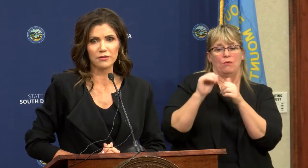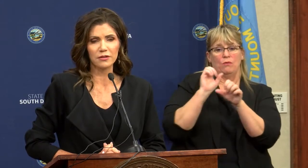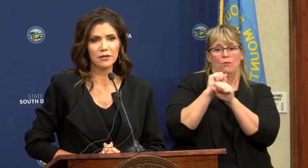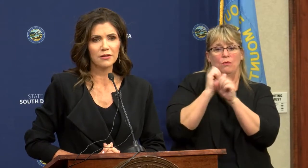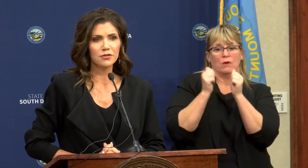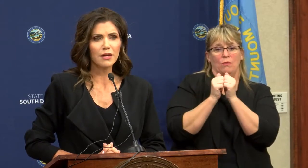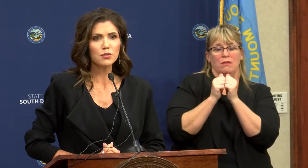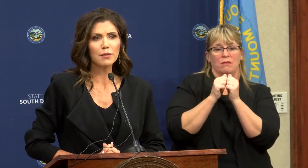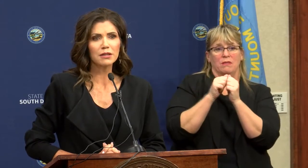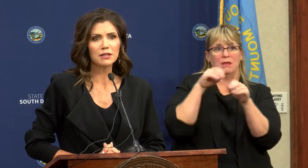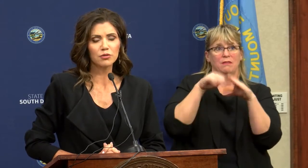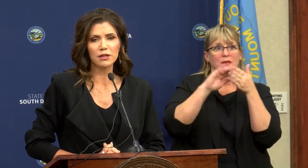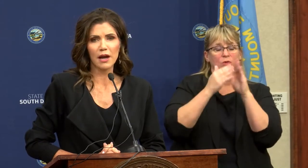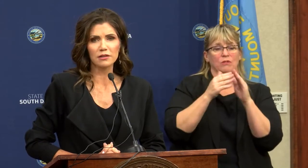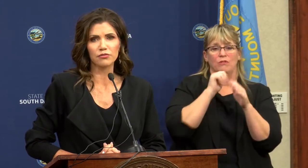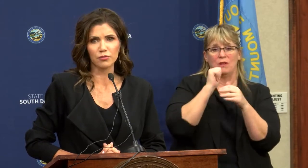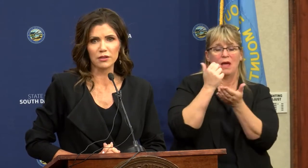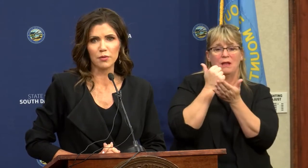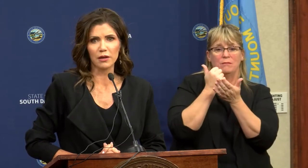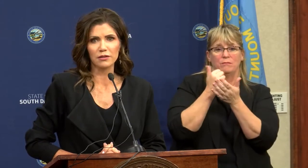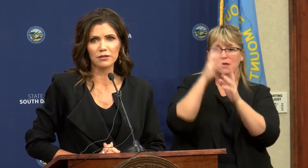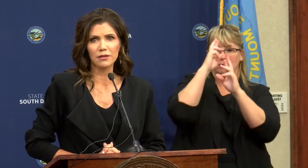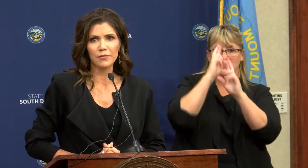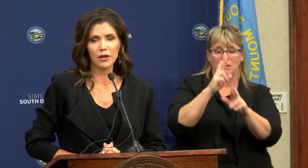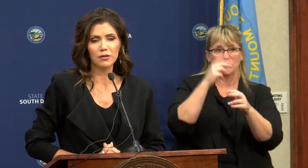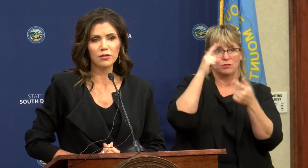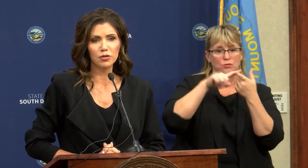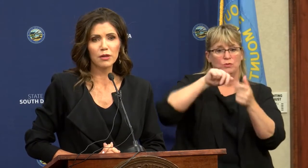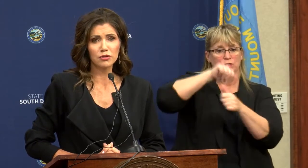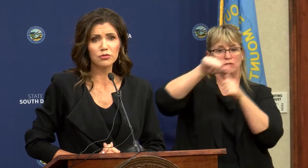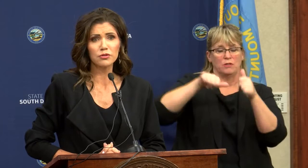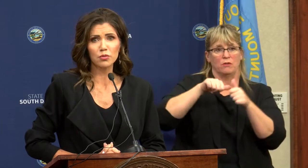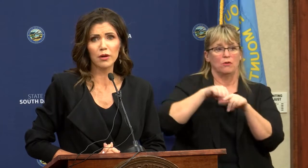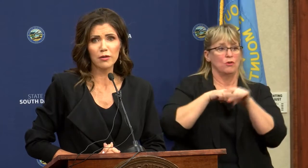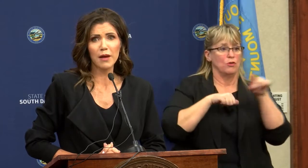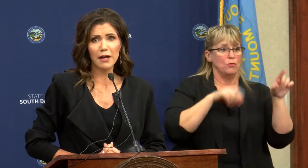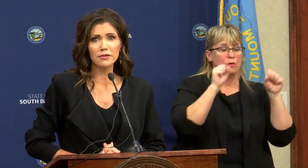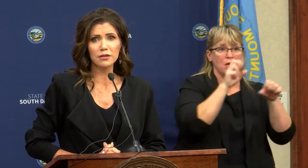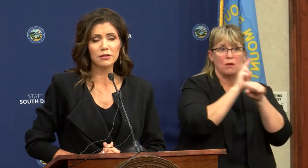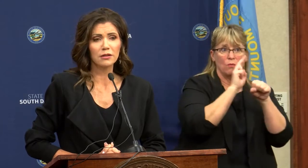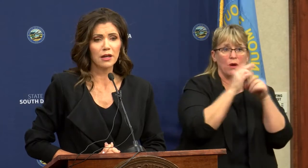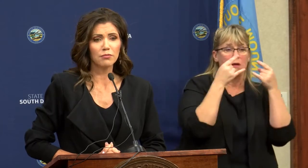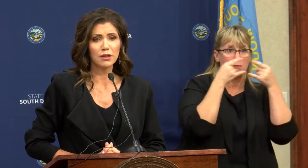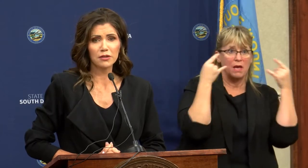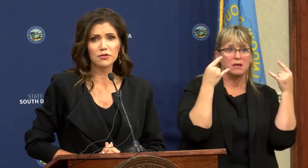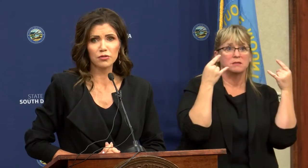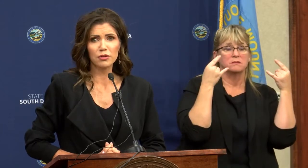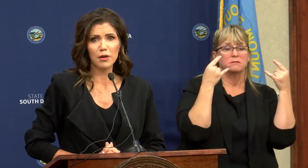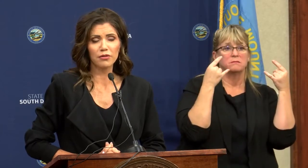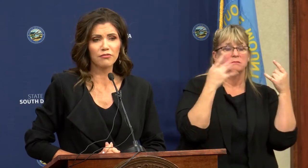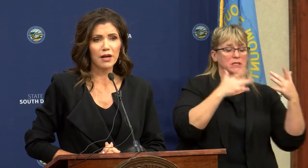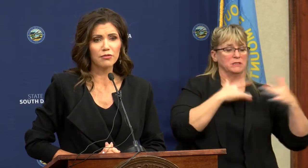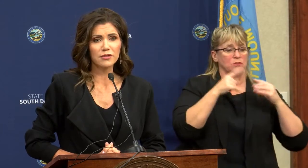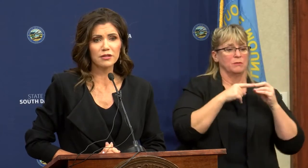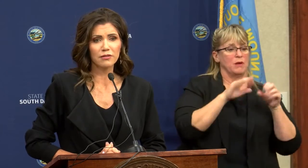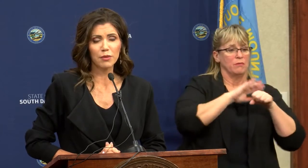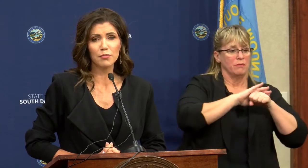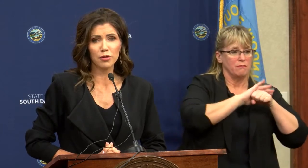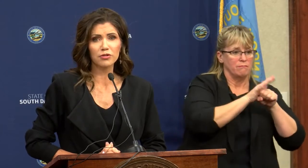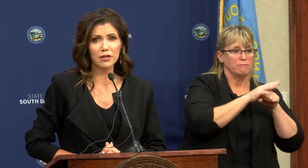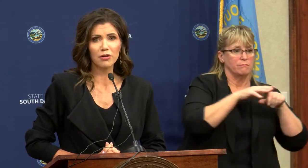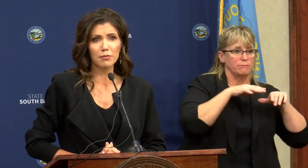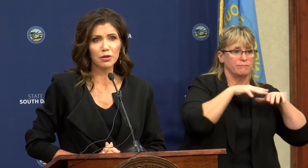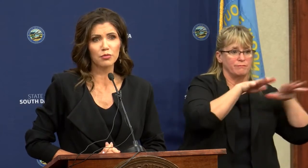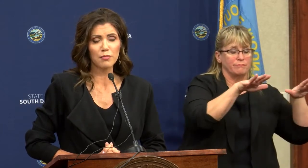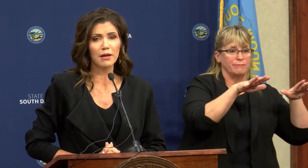communities. So that's why I'm continuing to ask for respect that you may choose to wear a mask and be concerned about the virus. And if